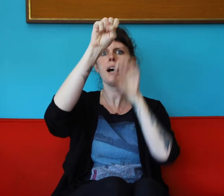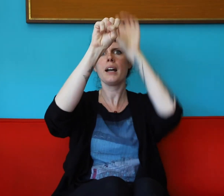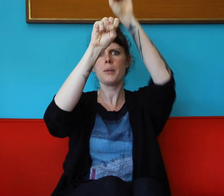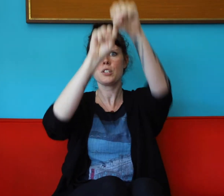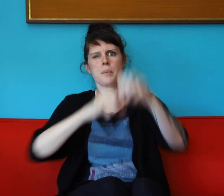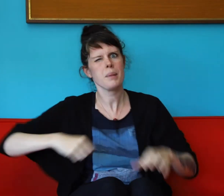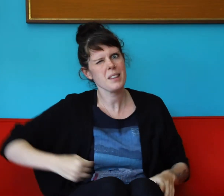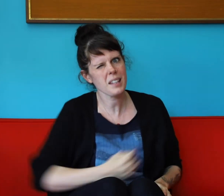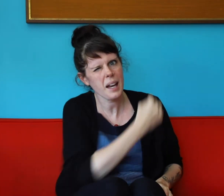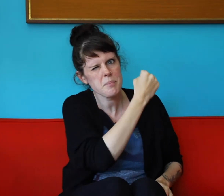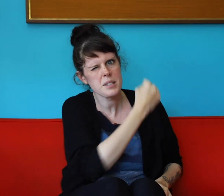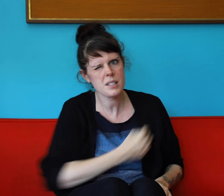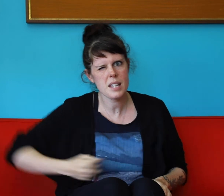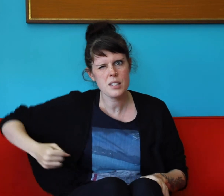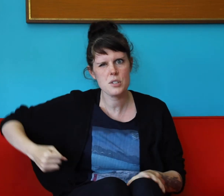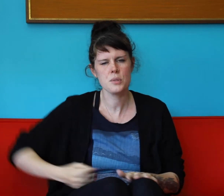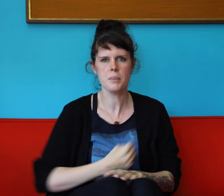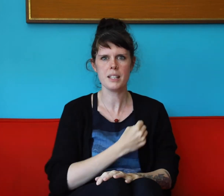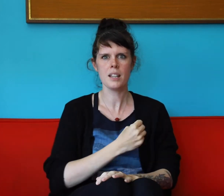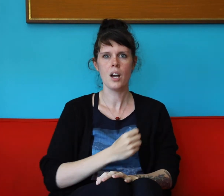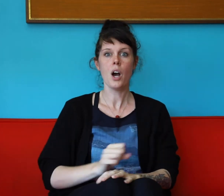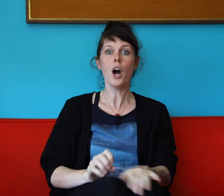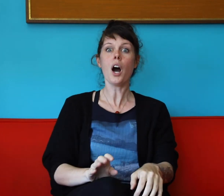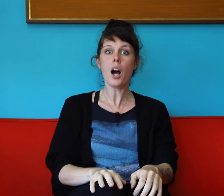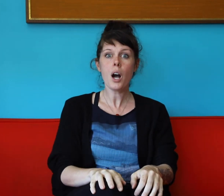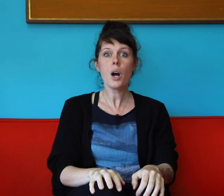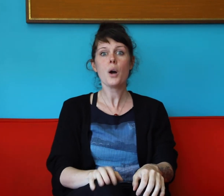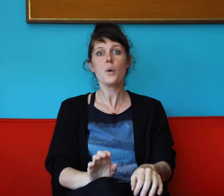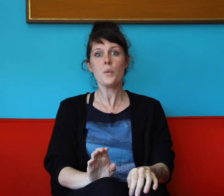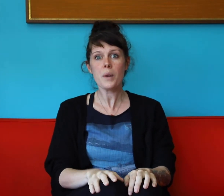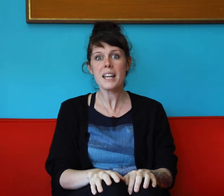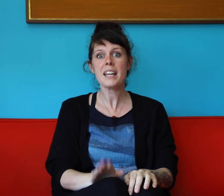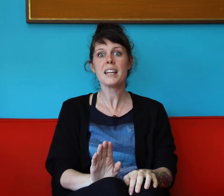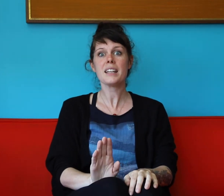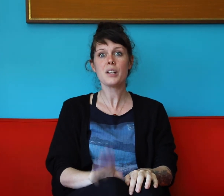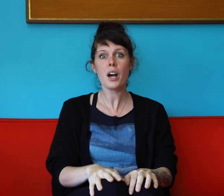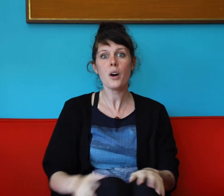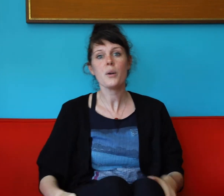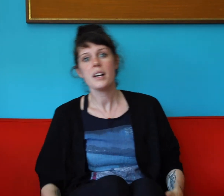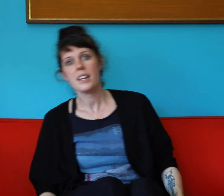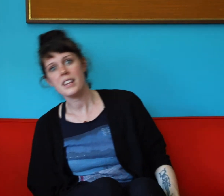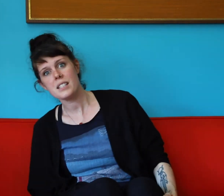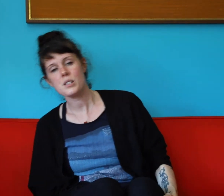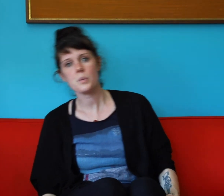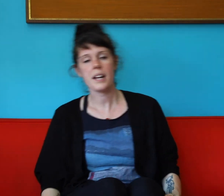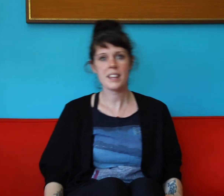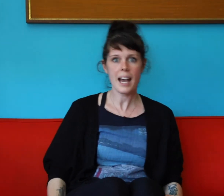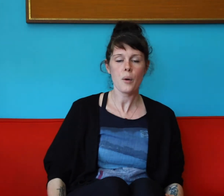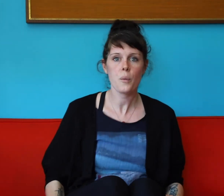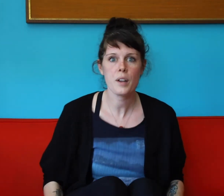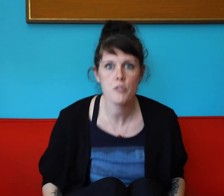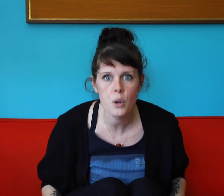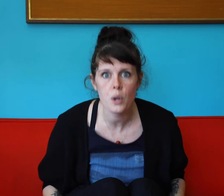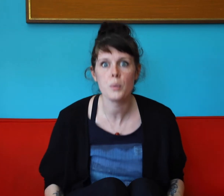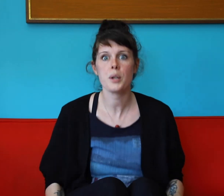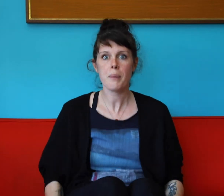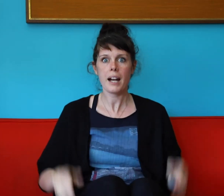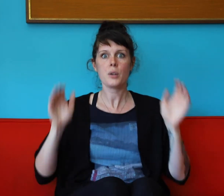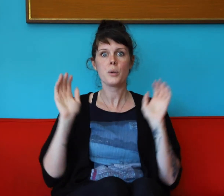pirate ship and the captain said to me, Oh, we go this way, that way, forward, backward,